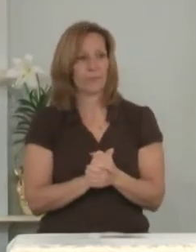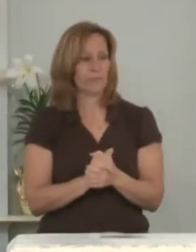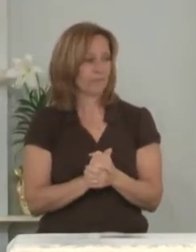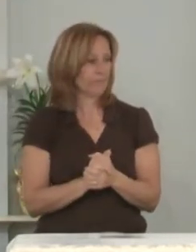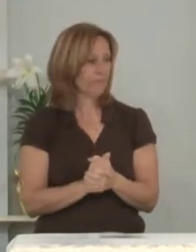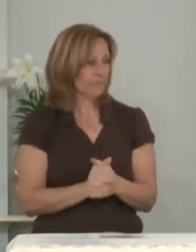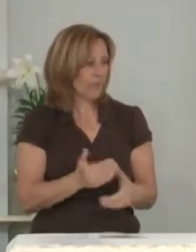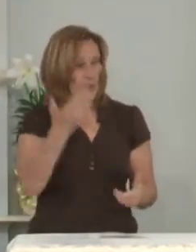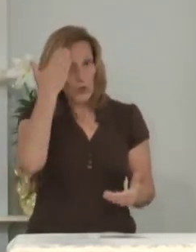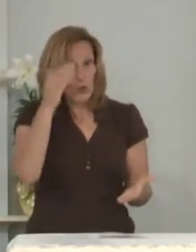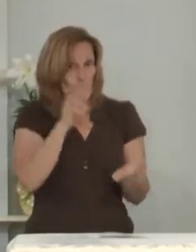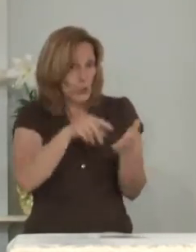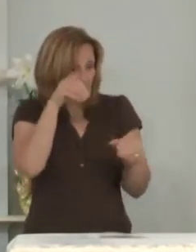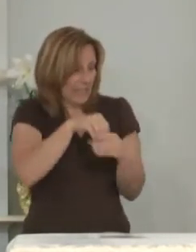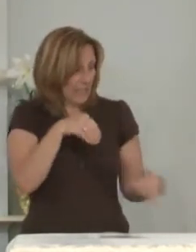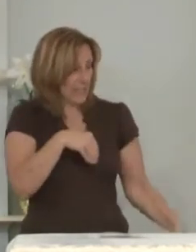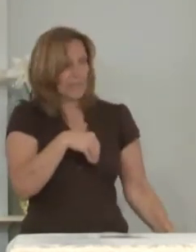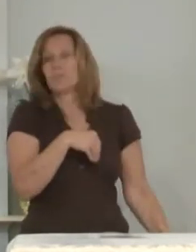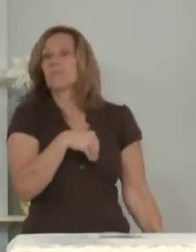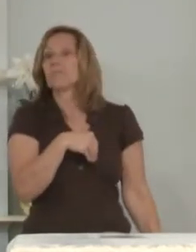Do you know what's in here?